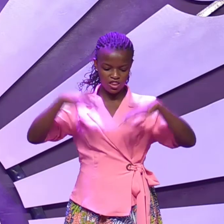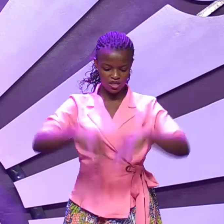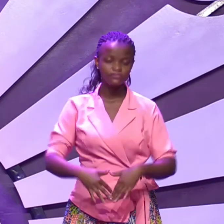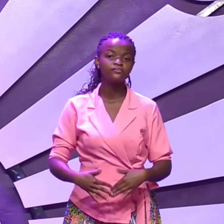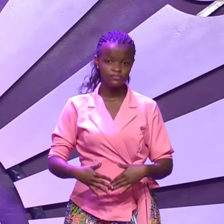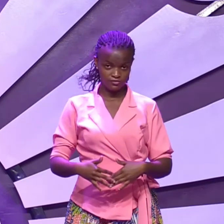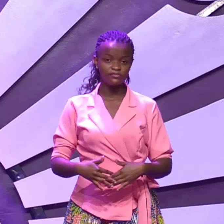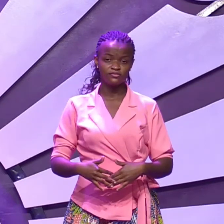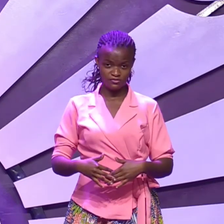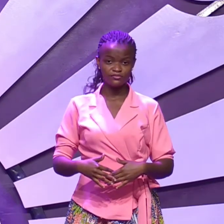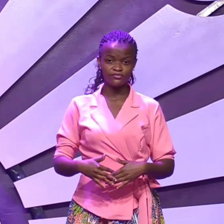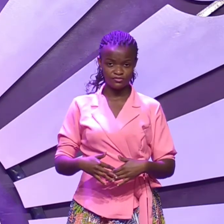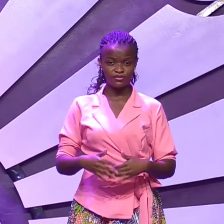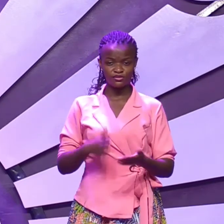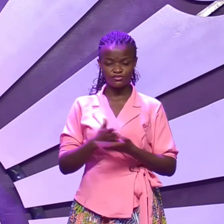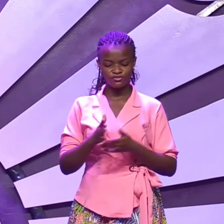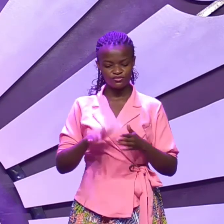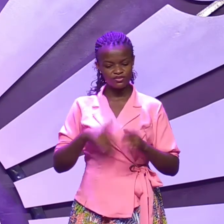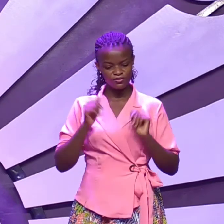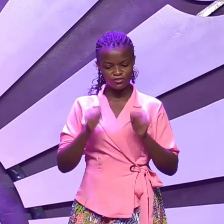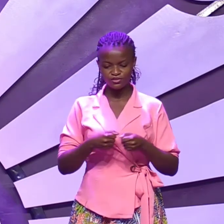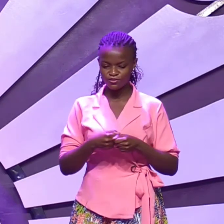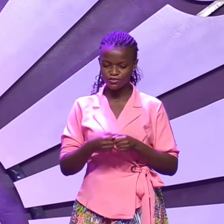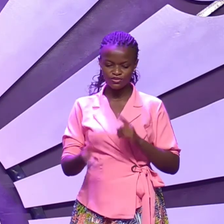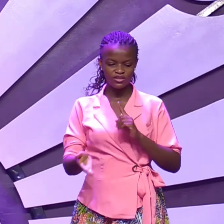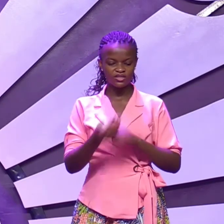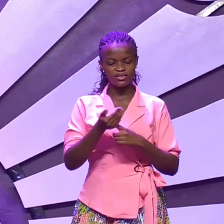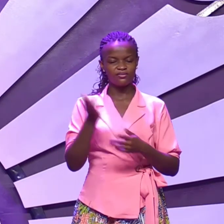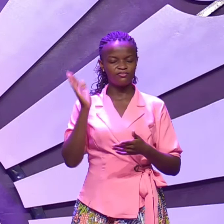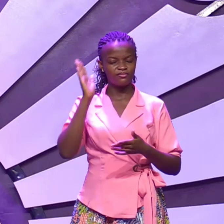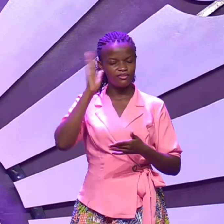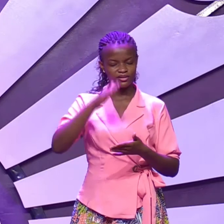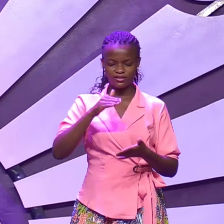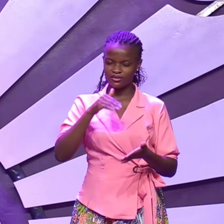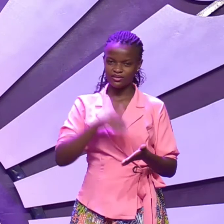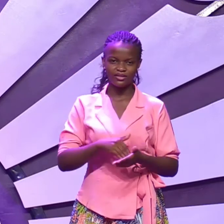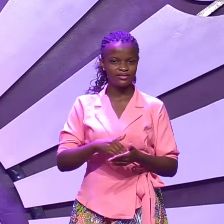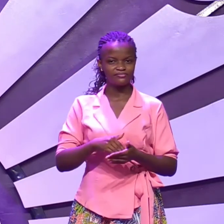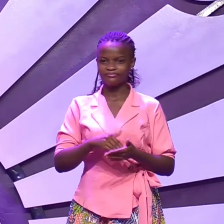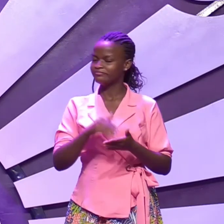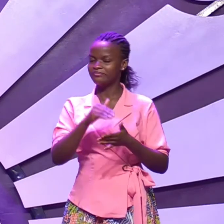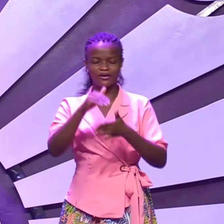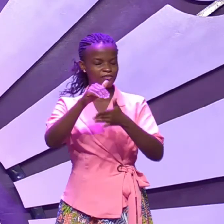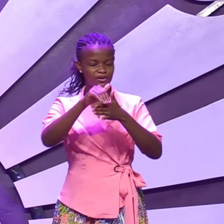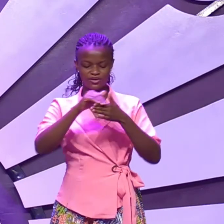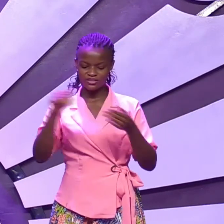it is irretrievable you can't salvage it it's gone down the drain